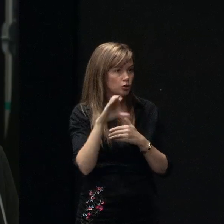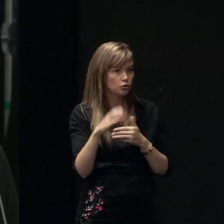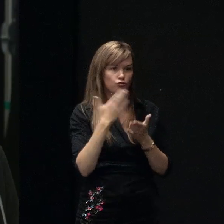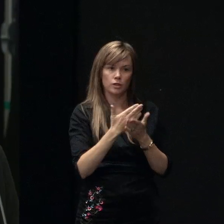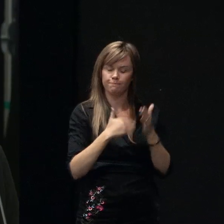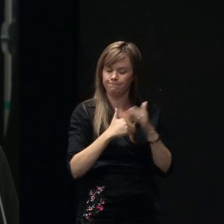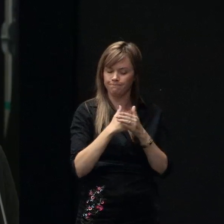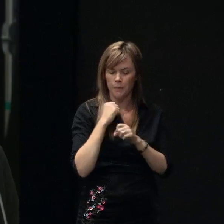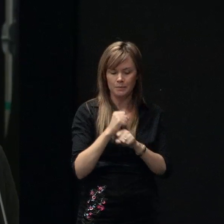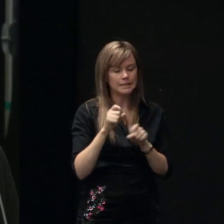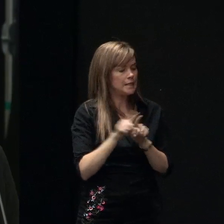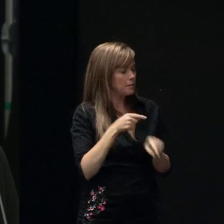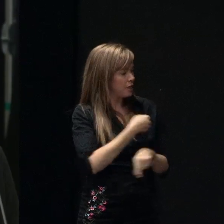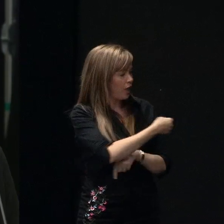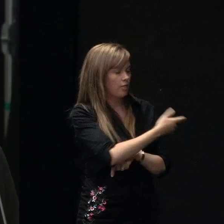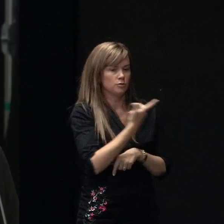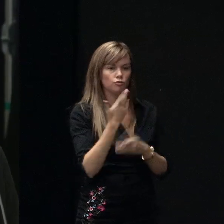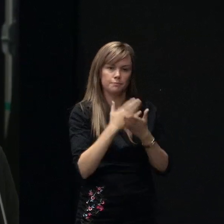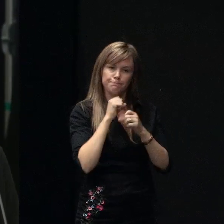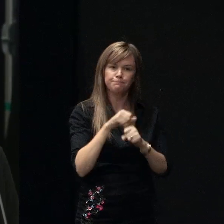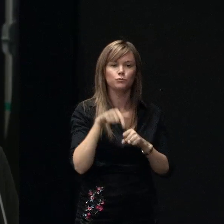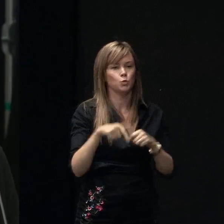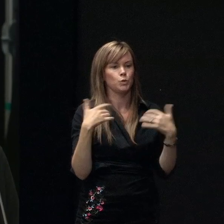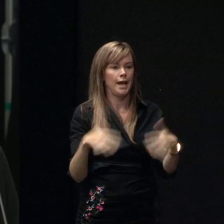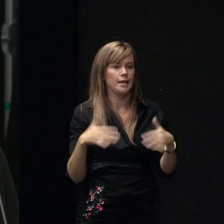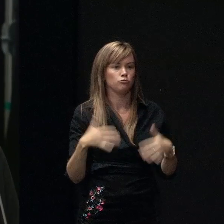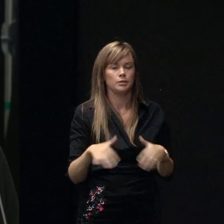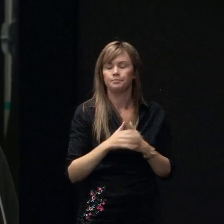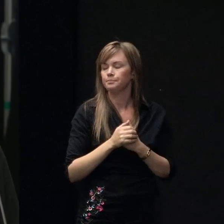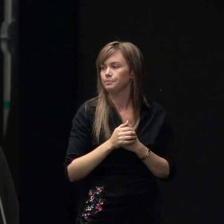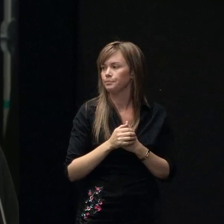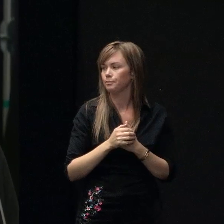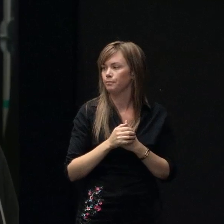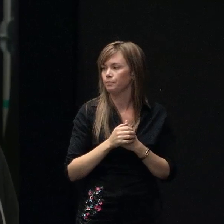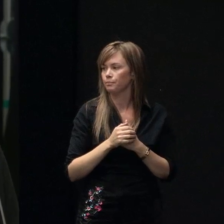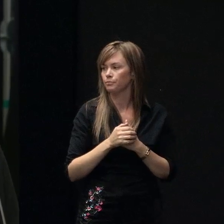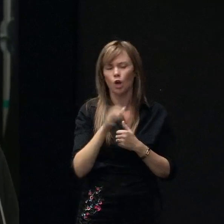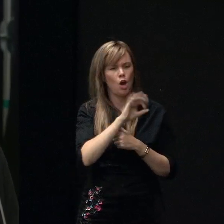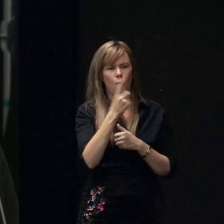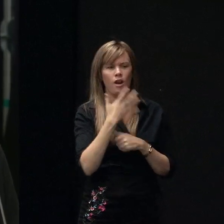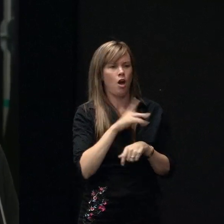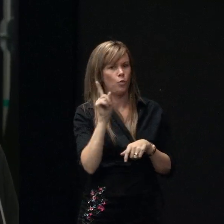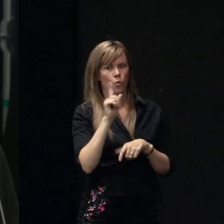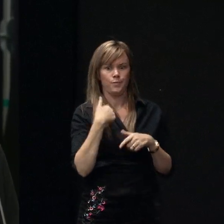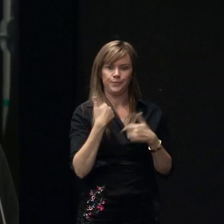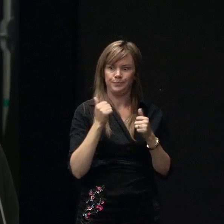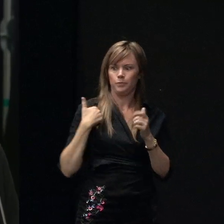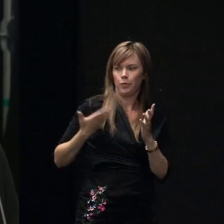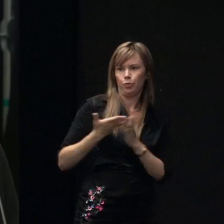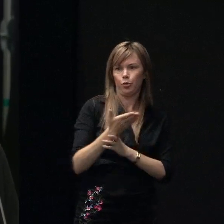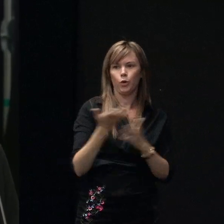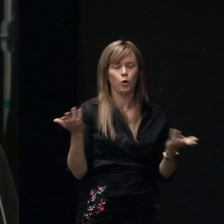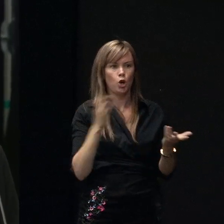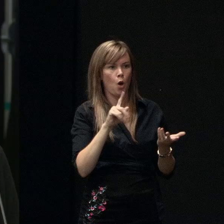like the others to Canterbury we're really I mean no one no one likes what we've been through no one expected it